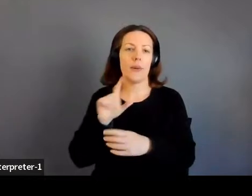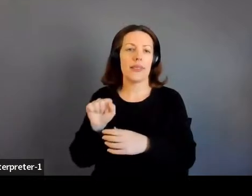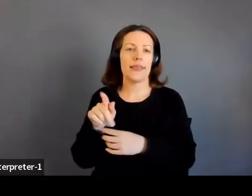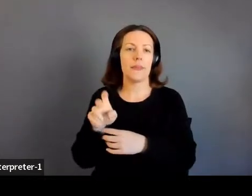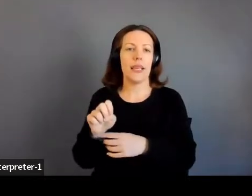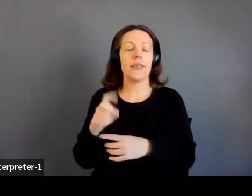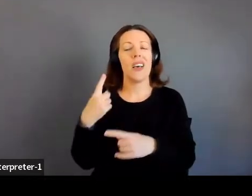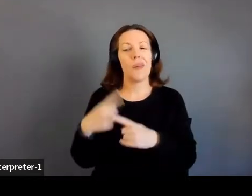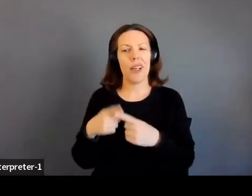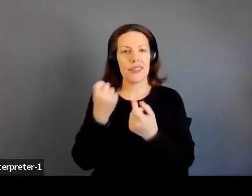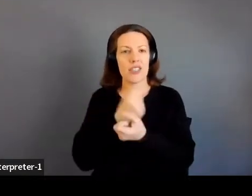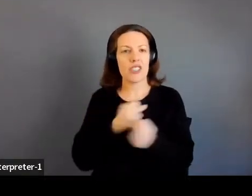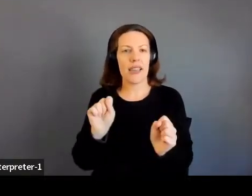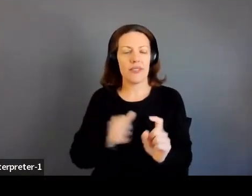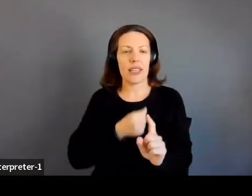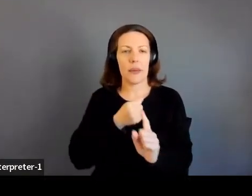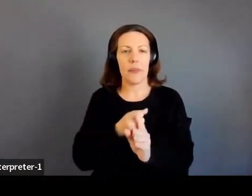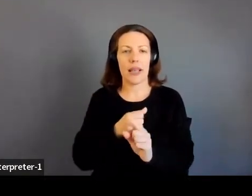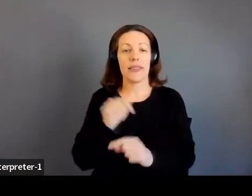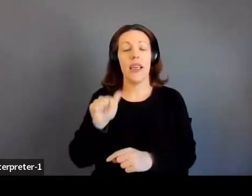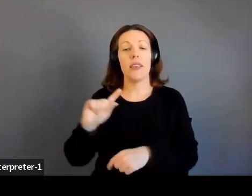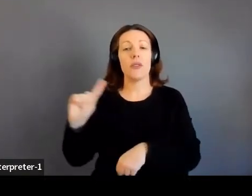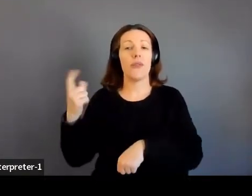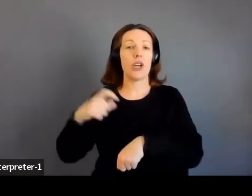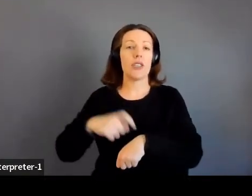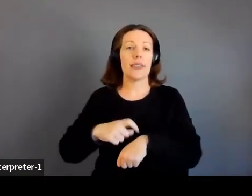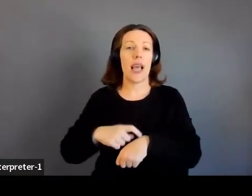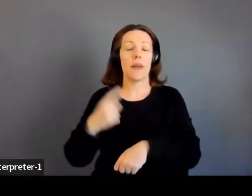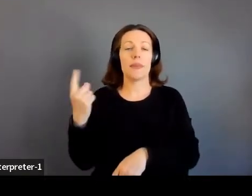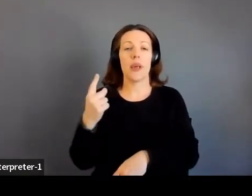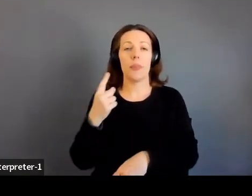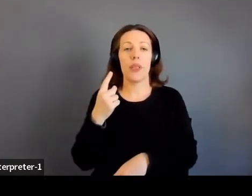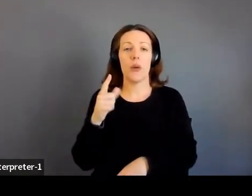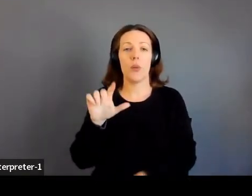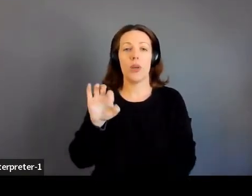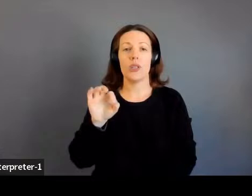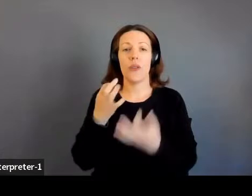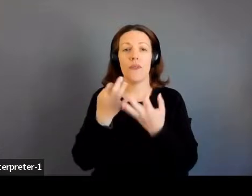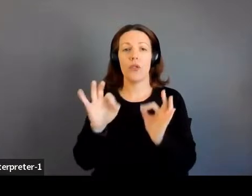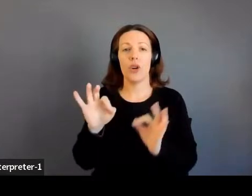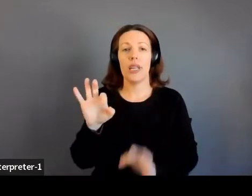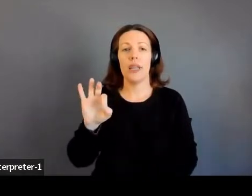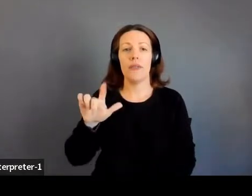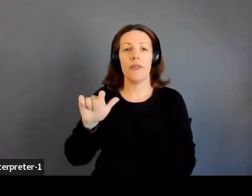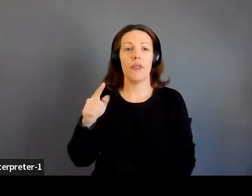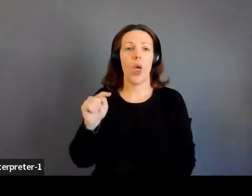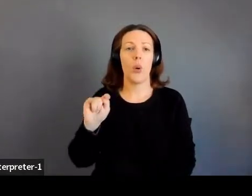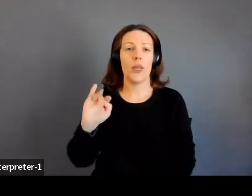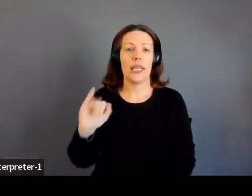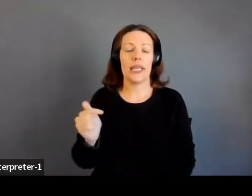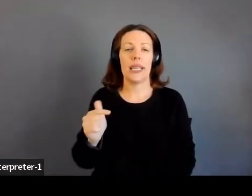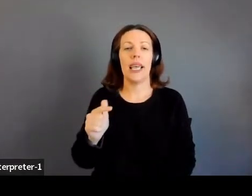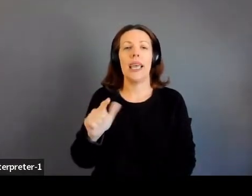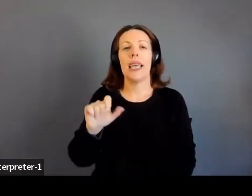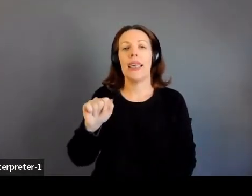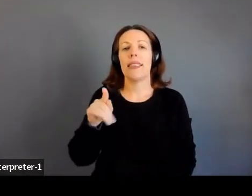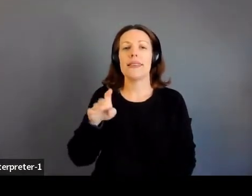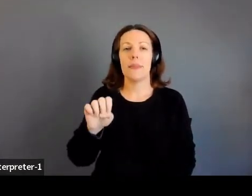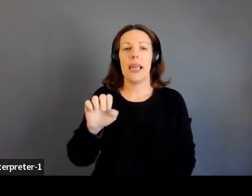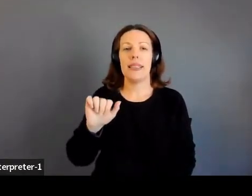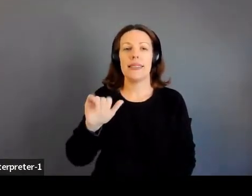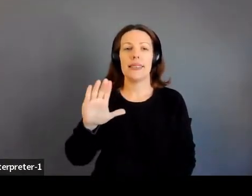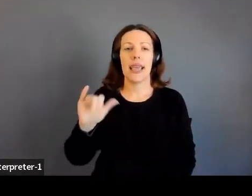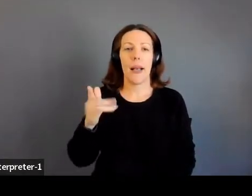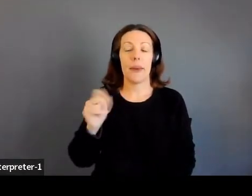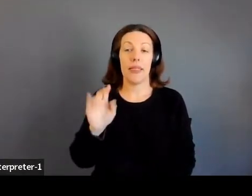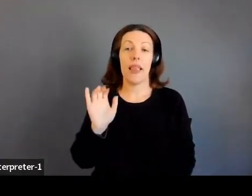safety implications. This was the first time that something was ever free floated in the cabin of a spacecraft. That is a big deal on, on all of our sides,